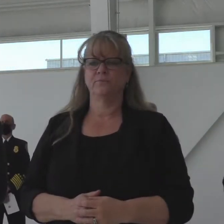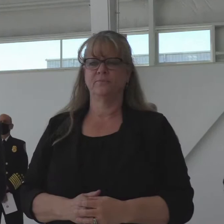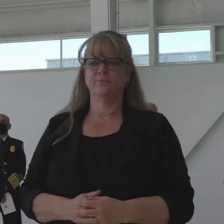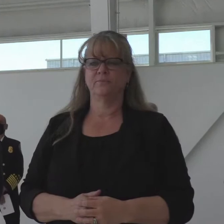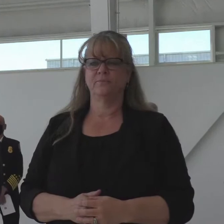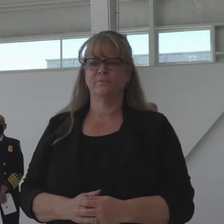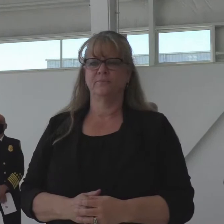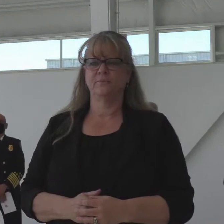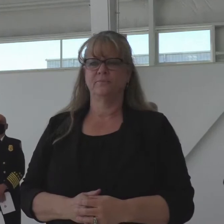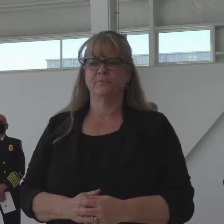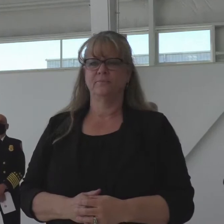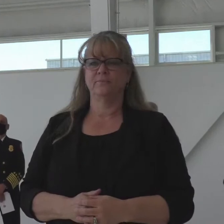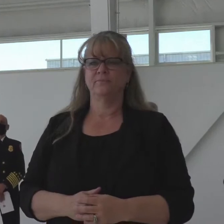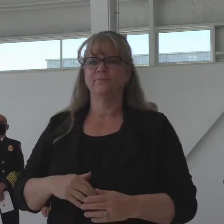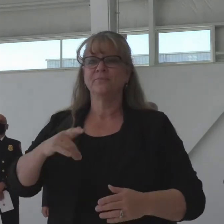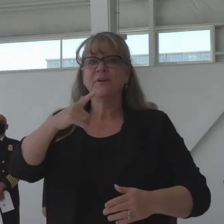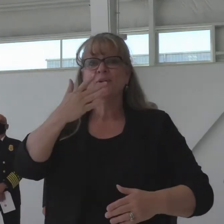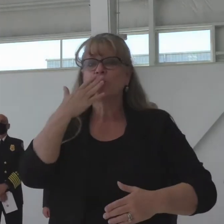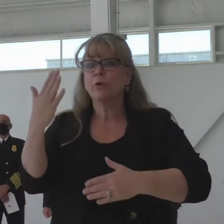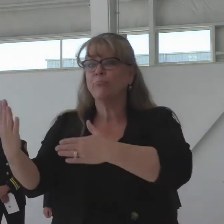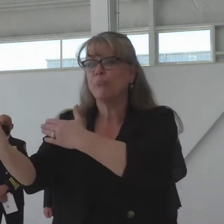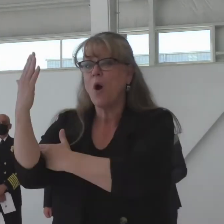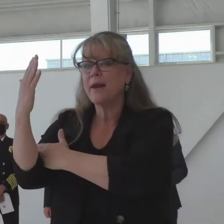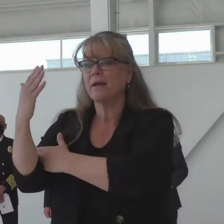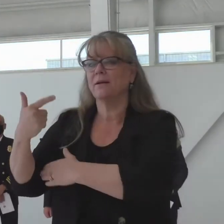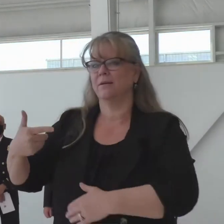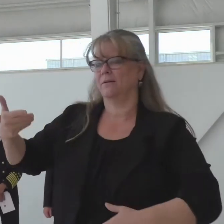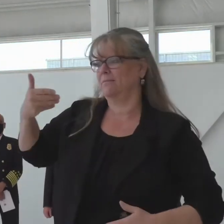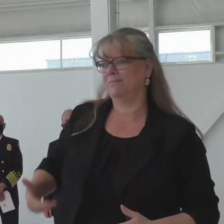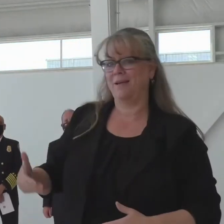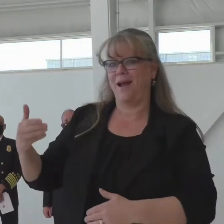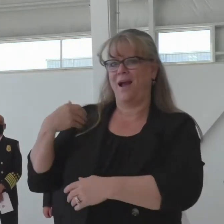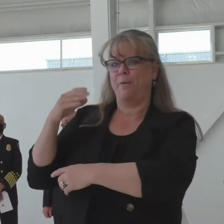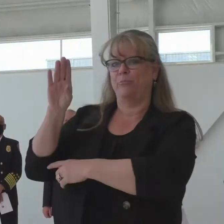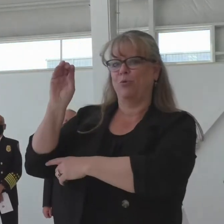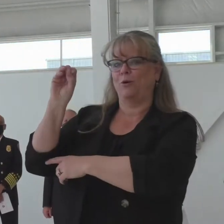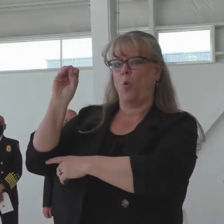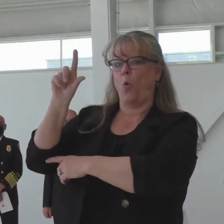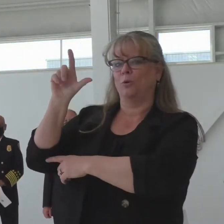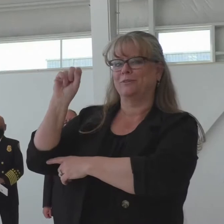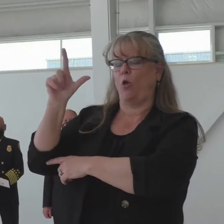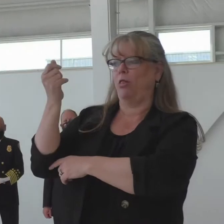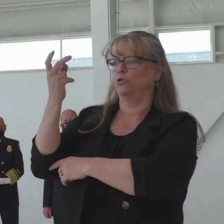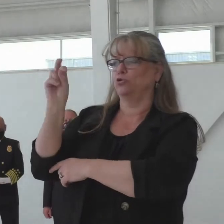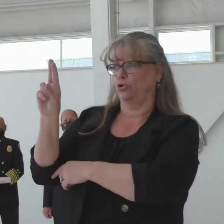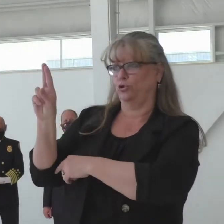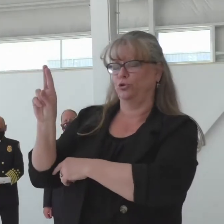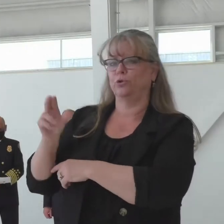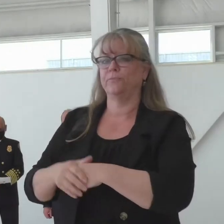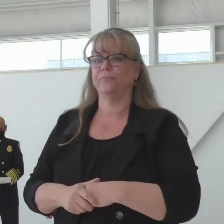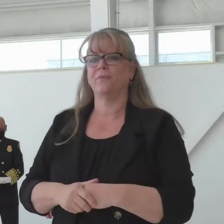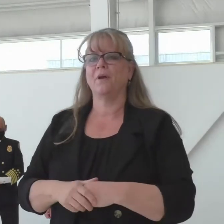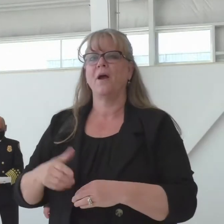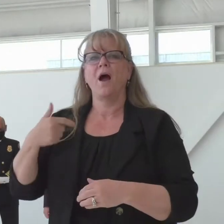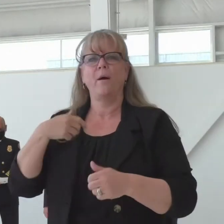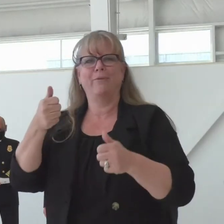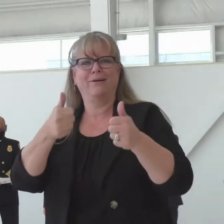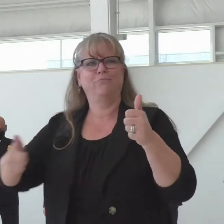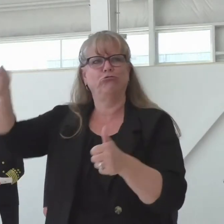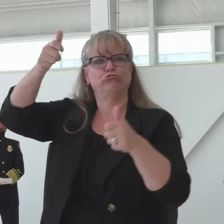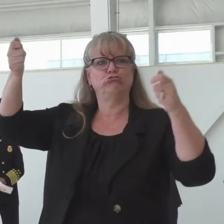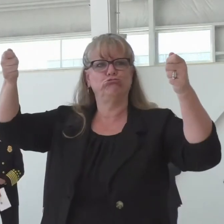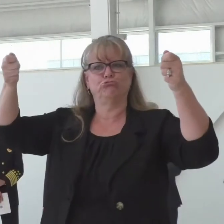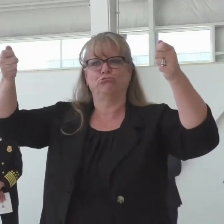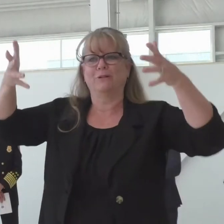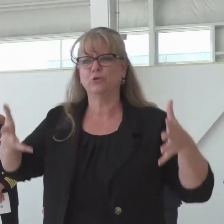Well, good morning. My name is Robert Oleslagers. I'm the Executive Director, Chief Executive Officer at Centennial Airport.